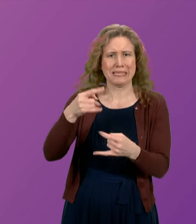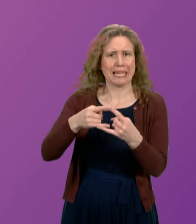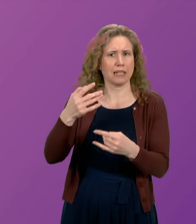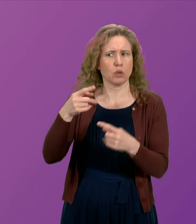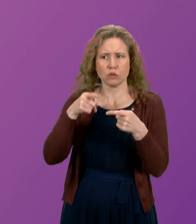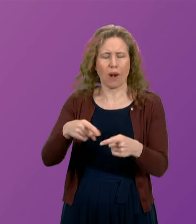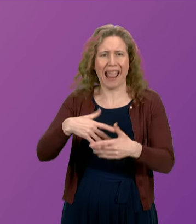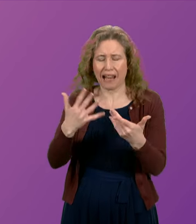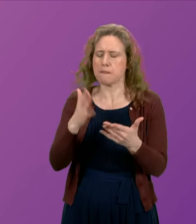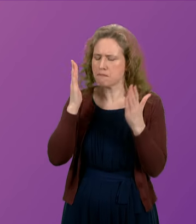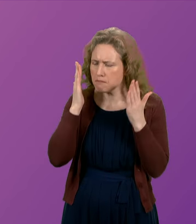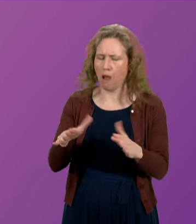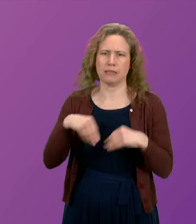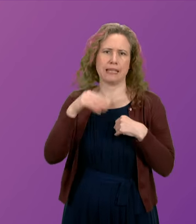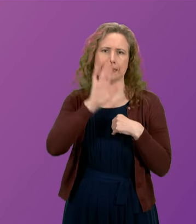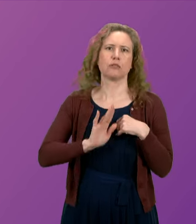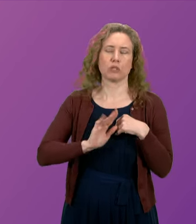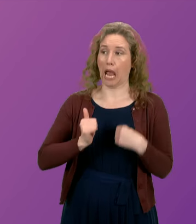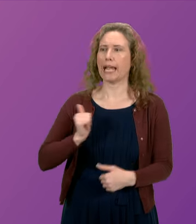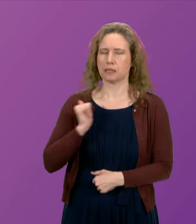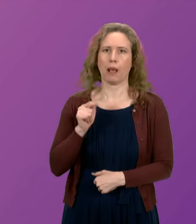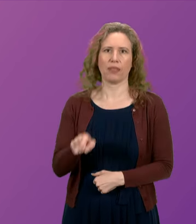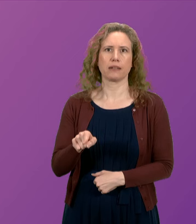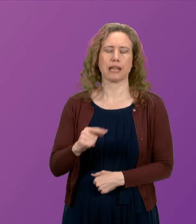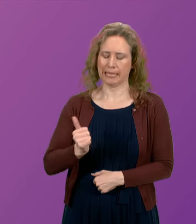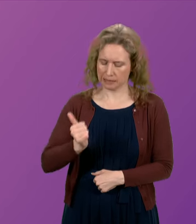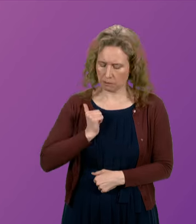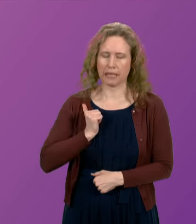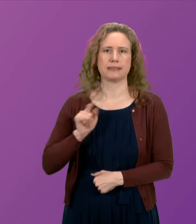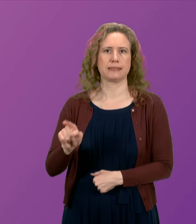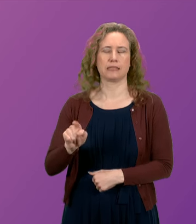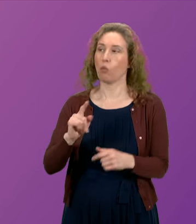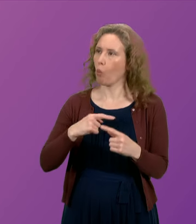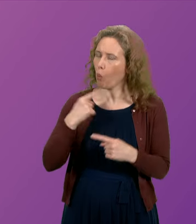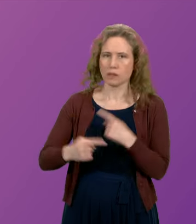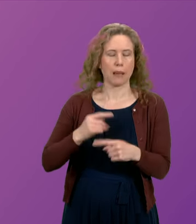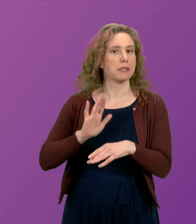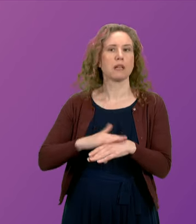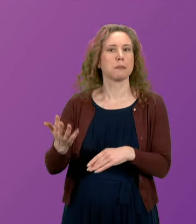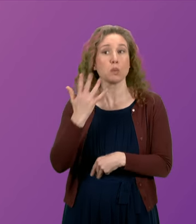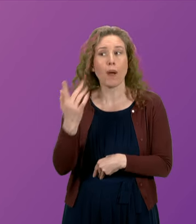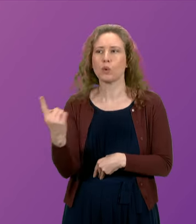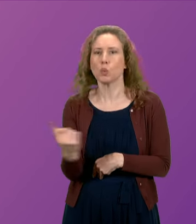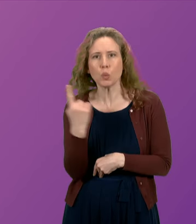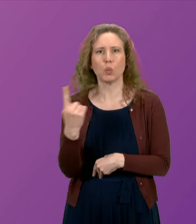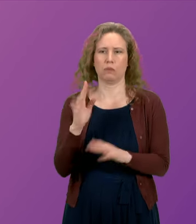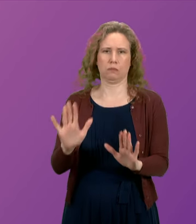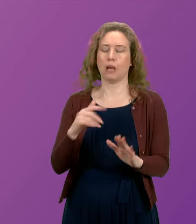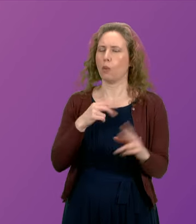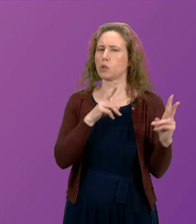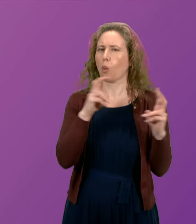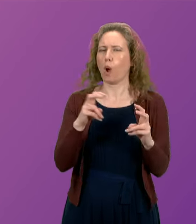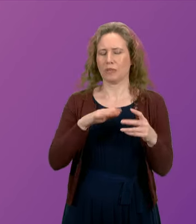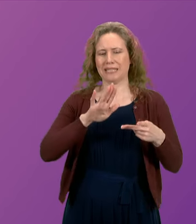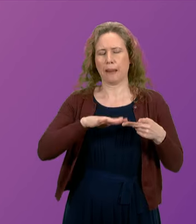deadly seriously and that is my expectation that that is the case at all times. If I could quote the words of Deputy Chief